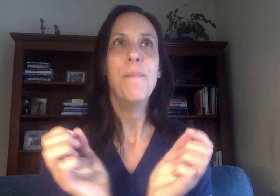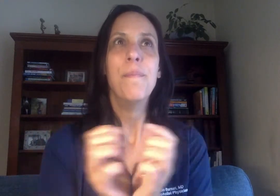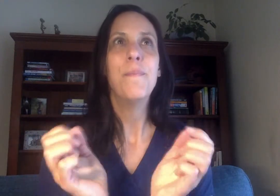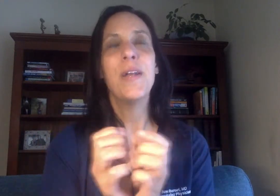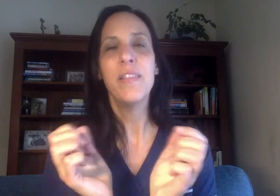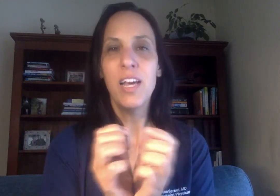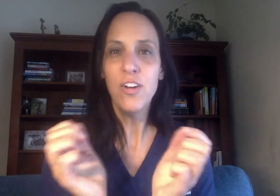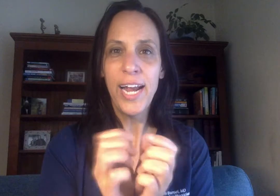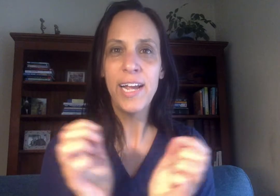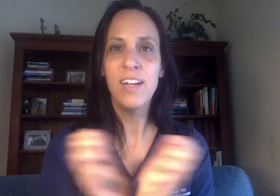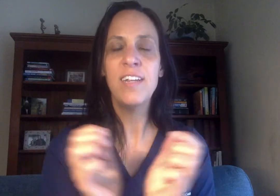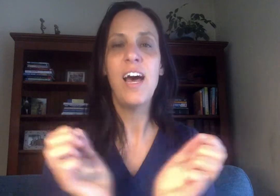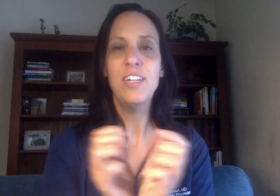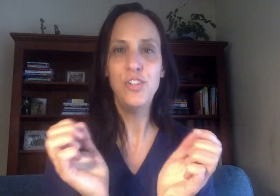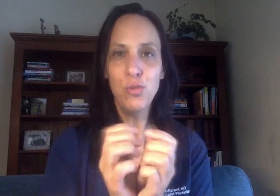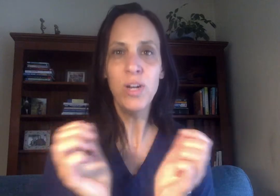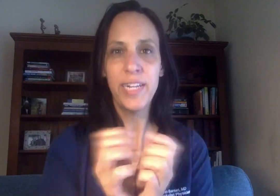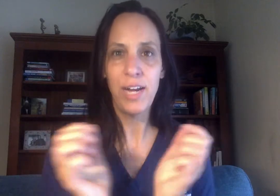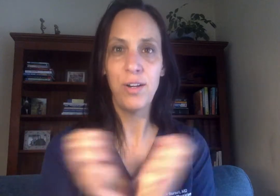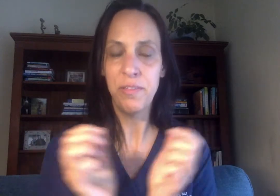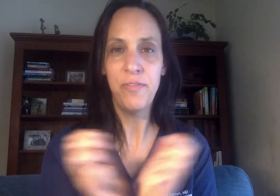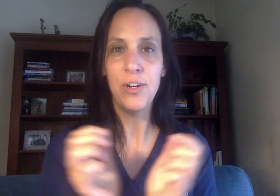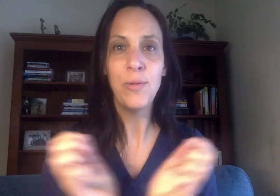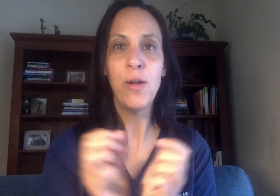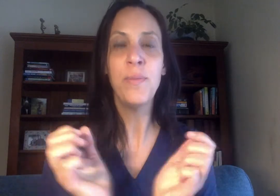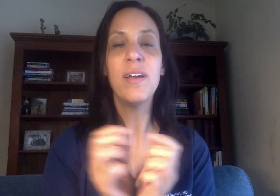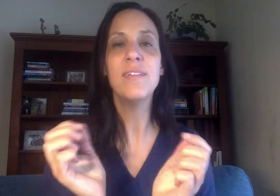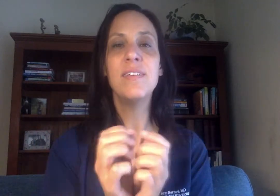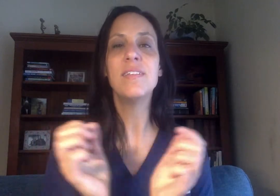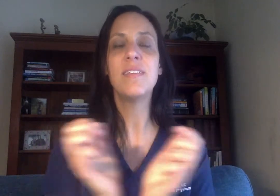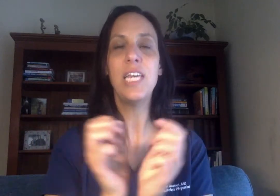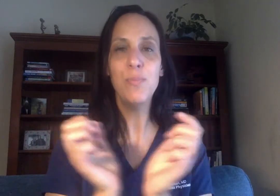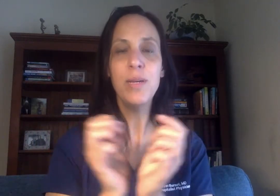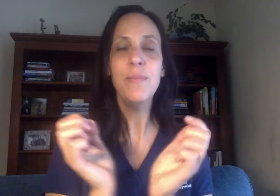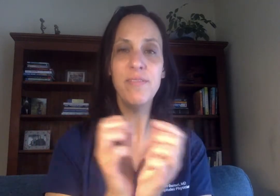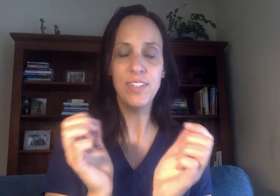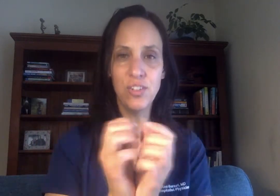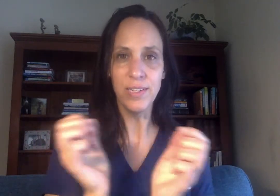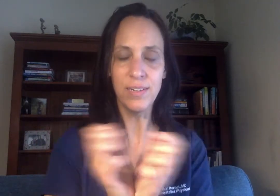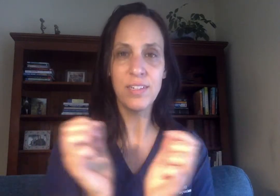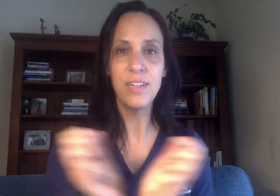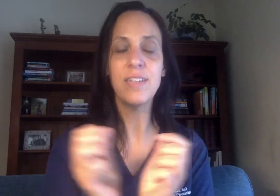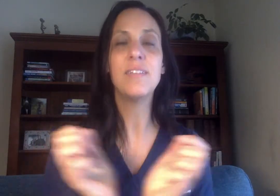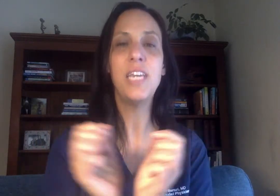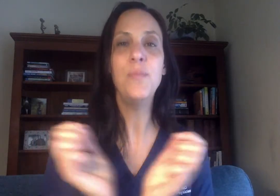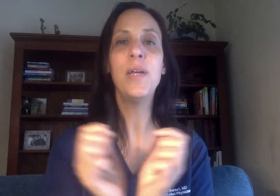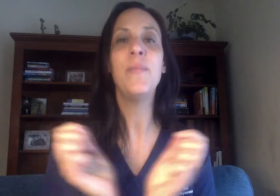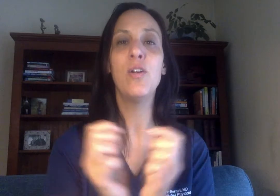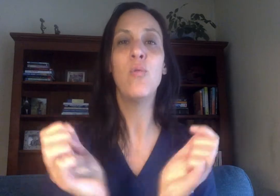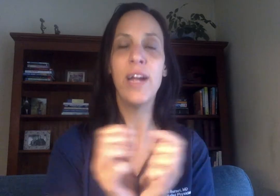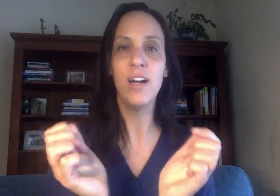But on the other hand, I do want to carry the fear around because it's keeping me vigilant, it's keeping me aware.